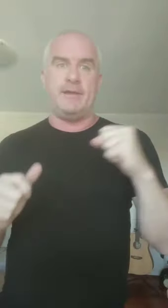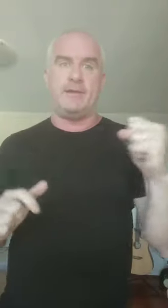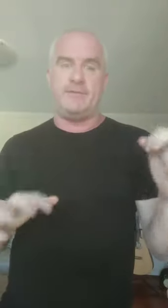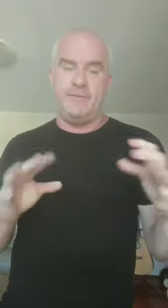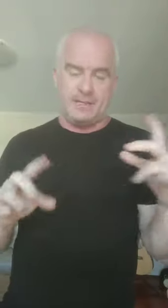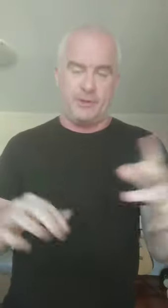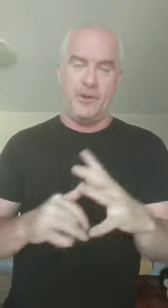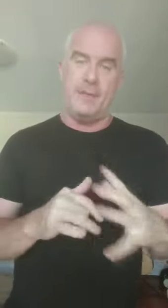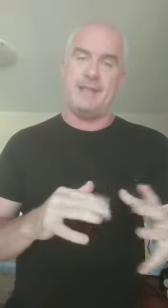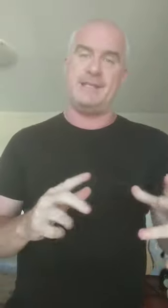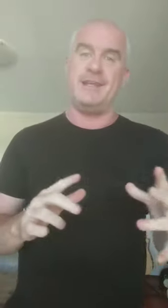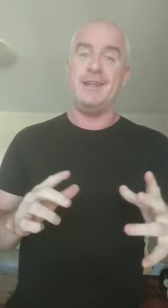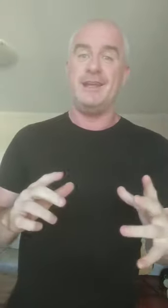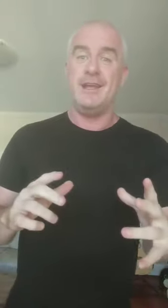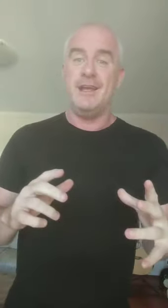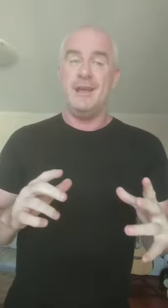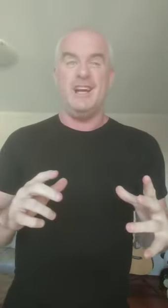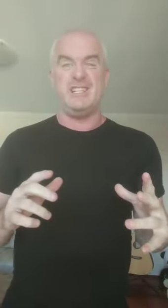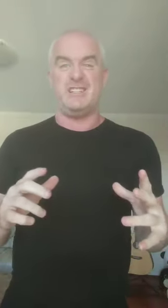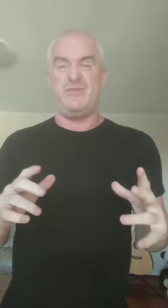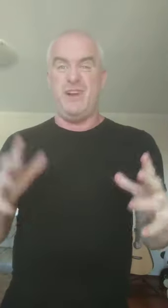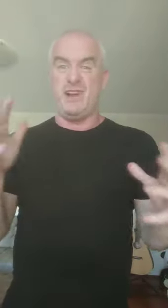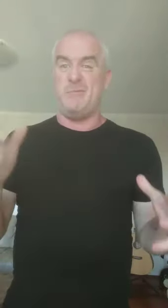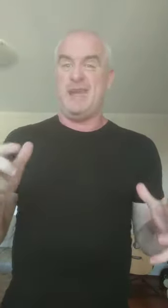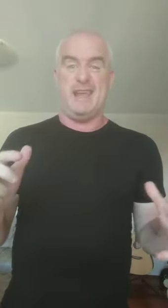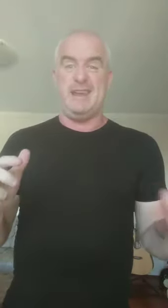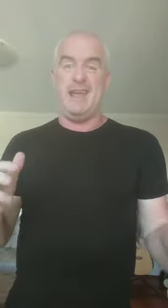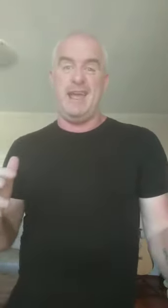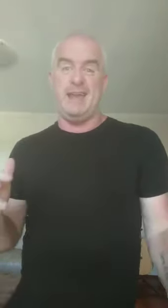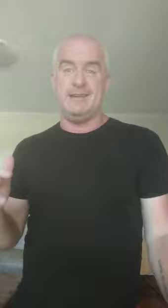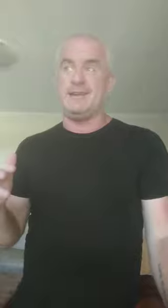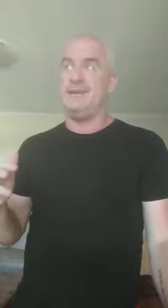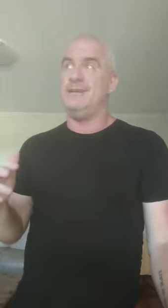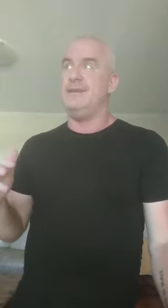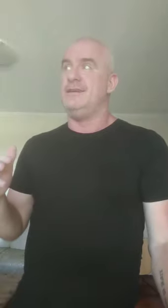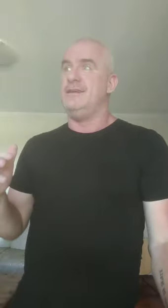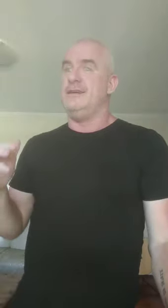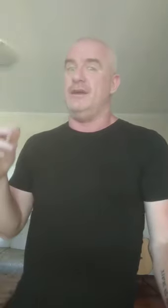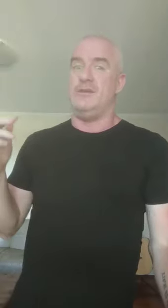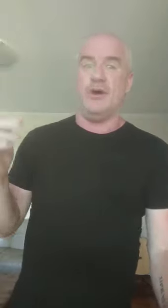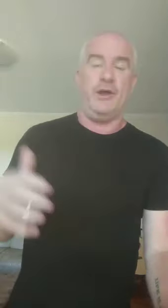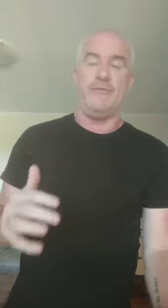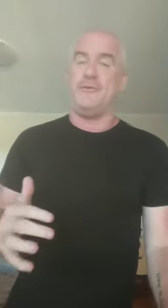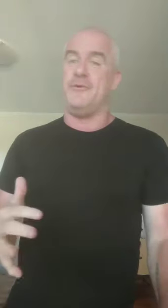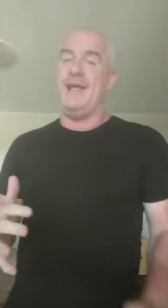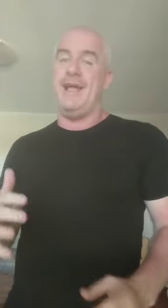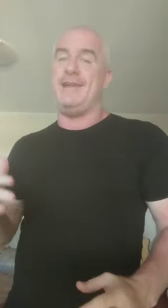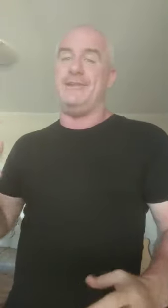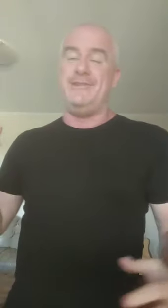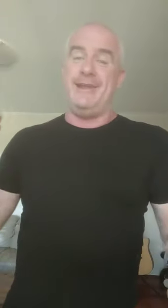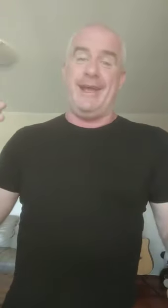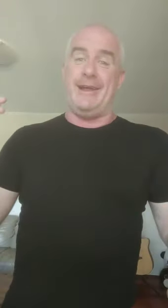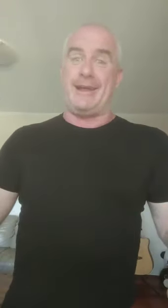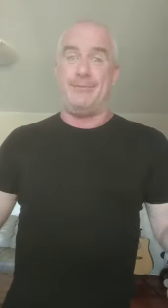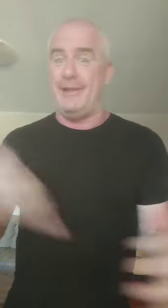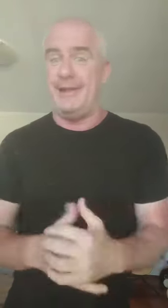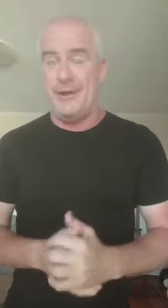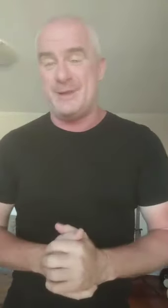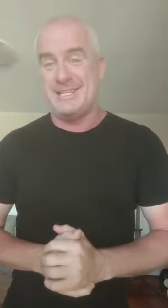in Facebook comments that are just fucking mean and not helpful and are completely anonymous,